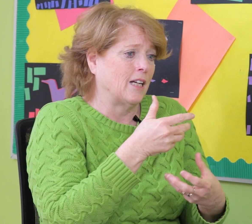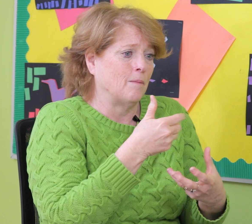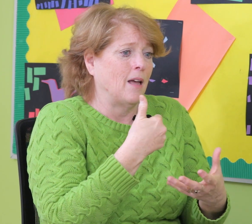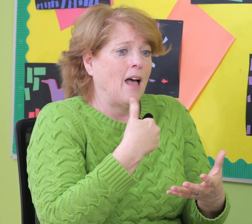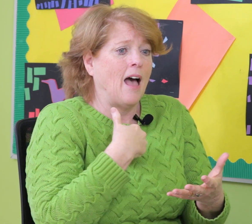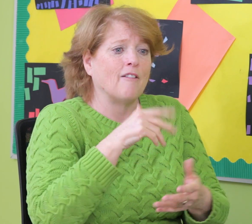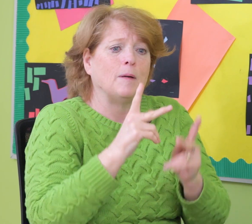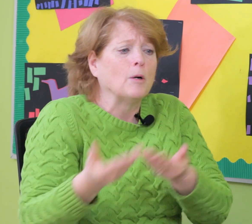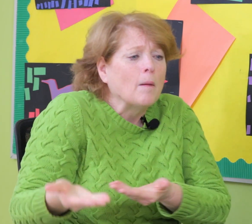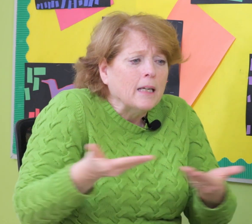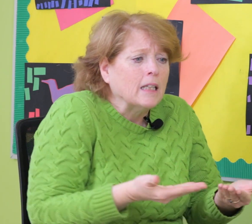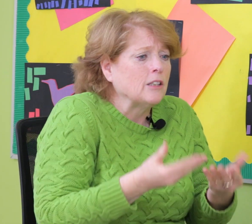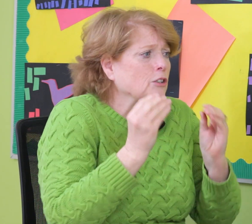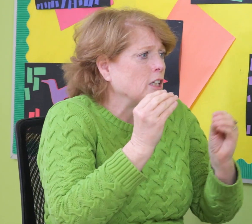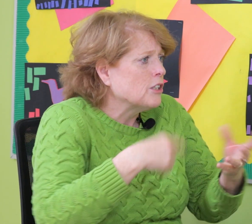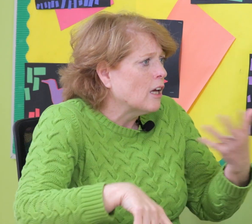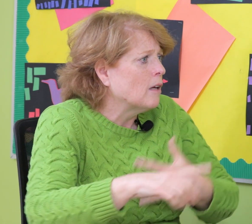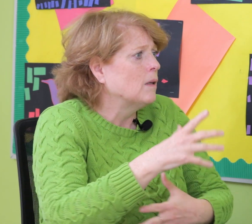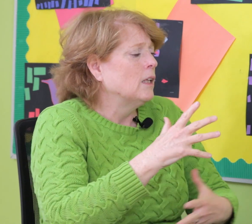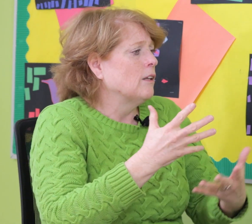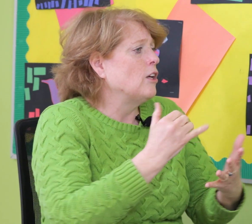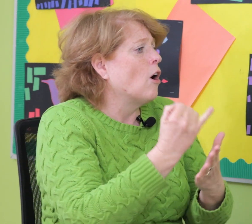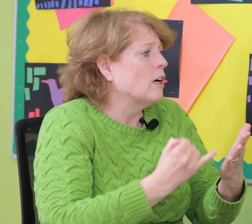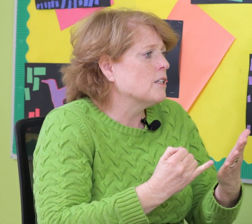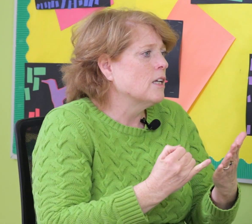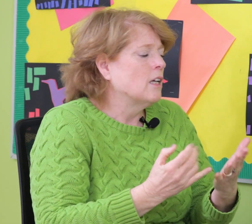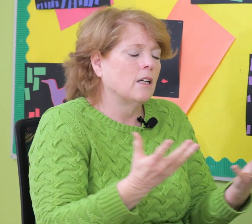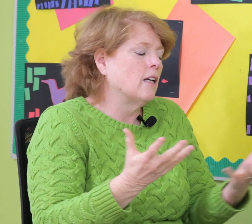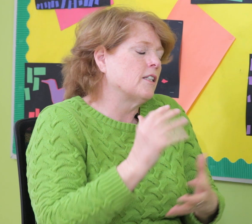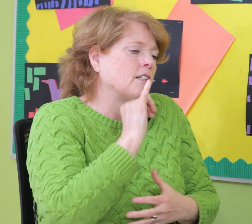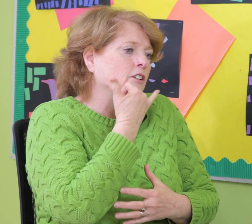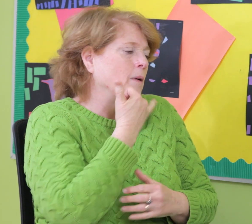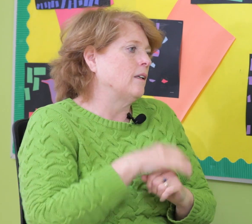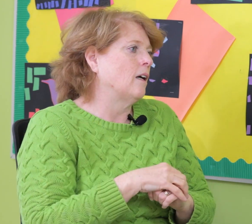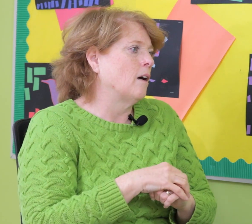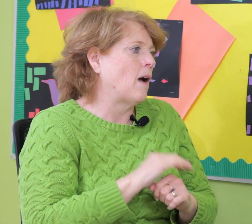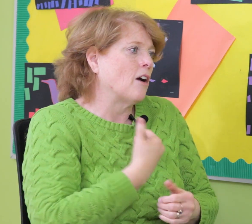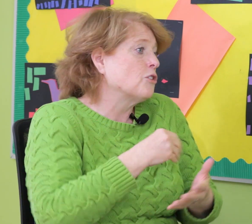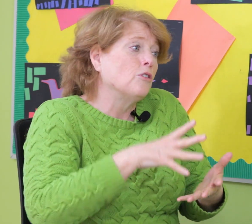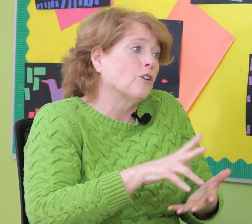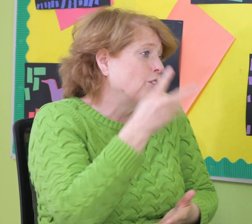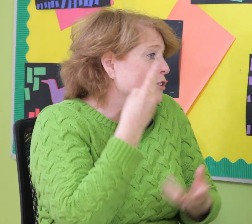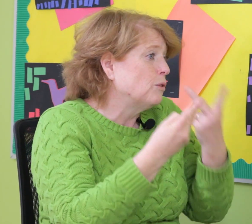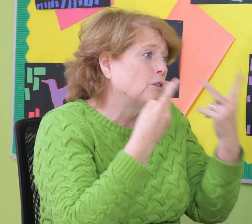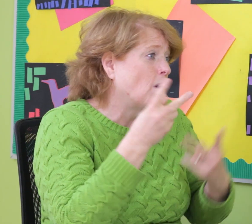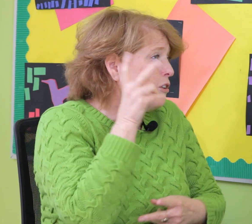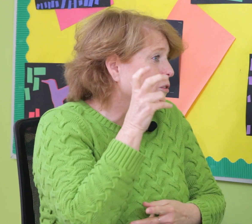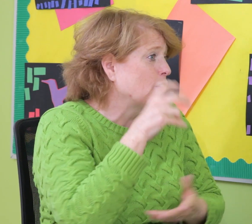have people coming in to teach them the arts, it's a detriment. Our students are visual, auditory,